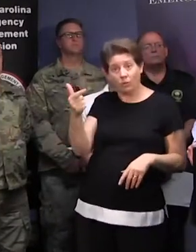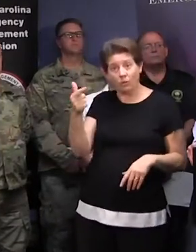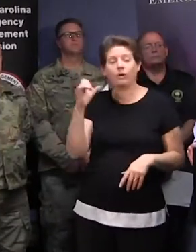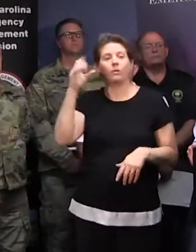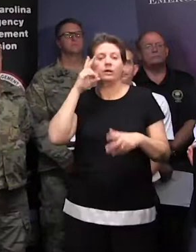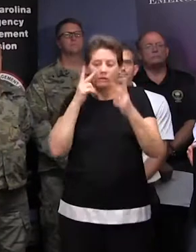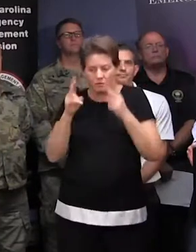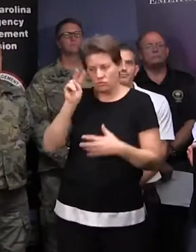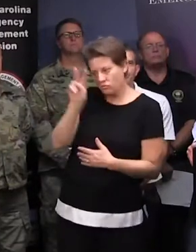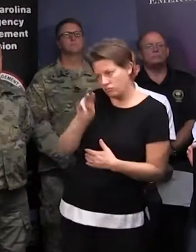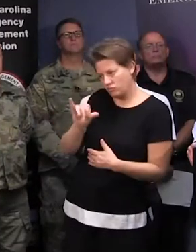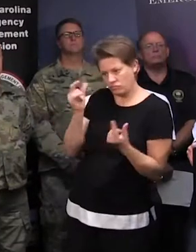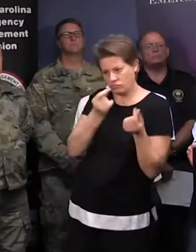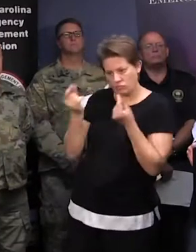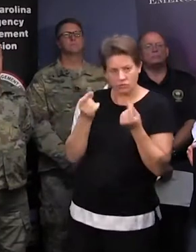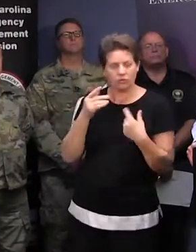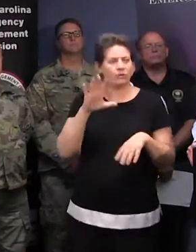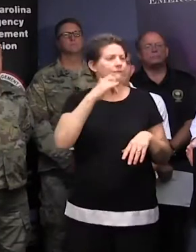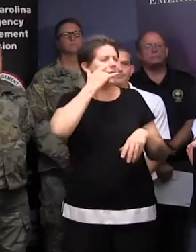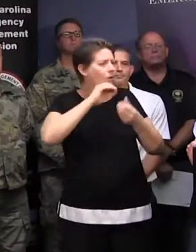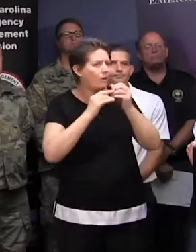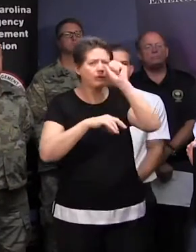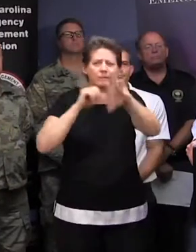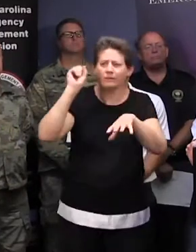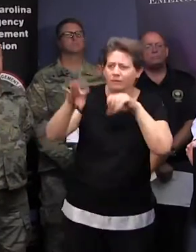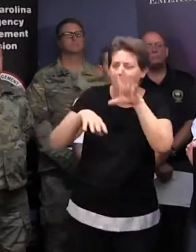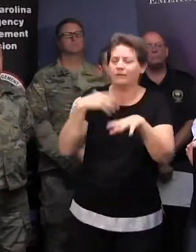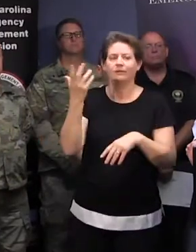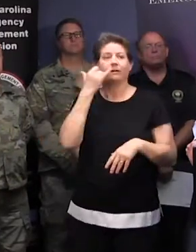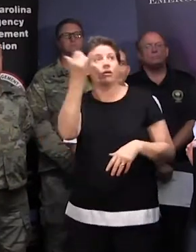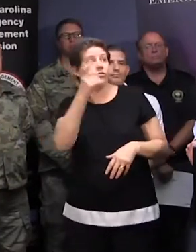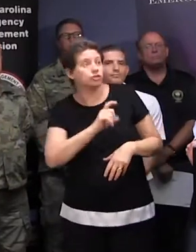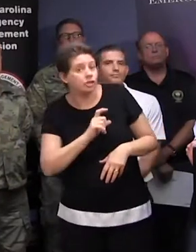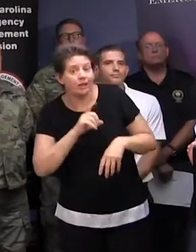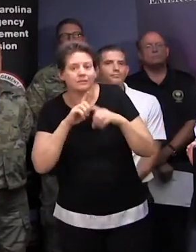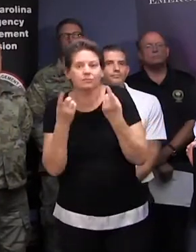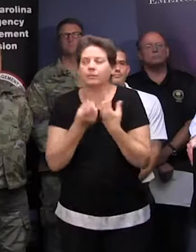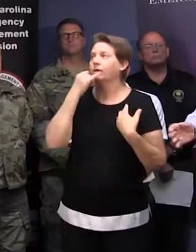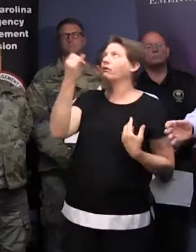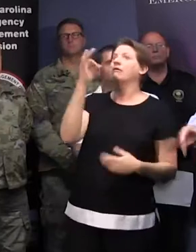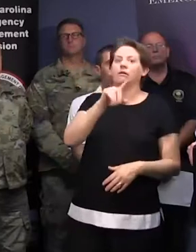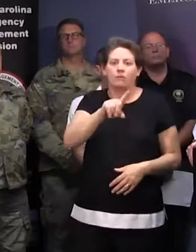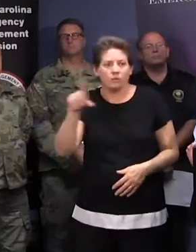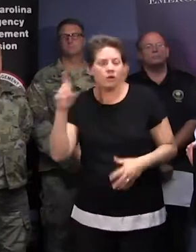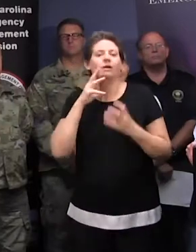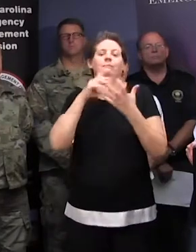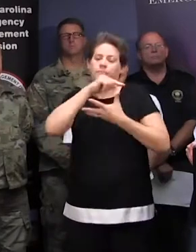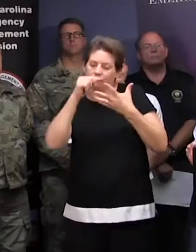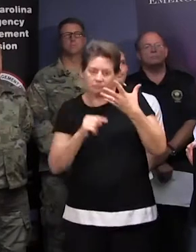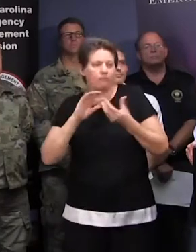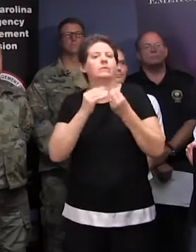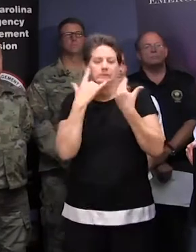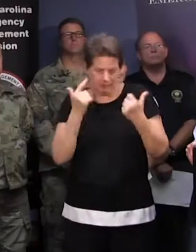instructions there. Call the numbers that have been given. Call the local. Call the sheriff's office. Call 911. A lot of those numbers